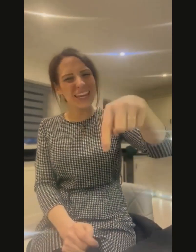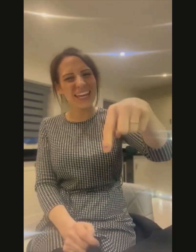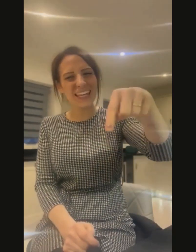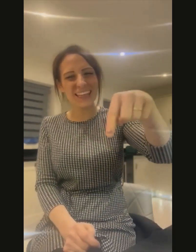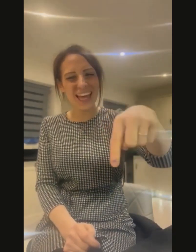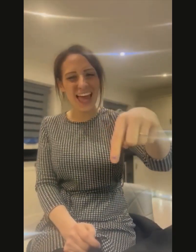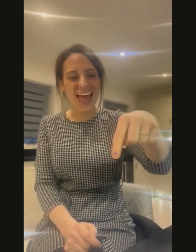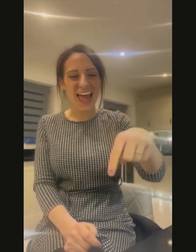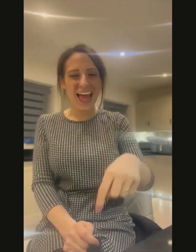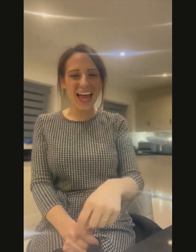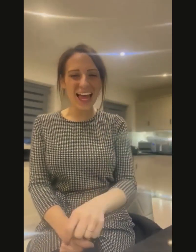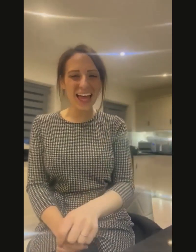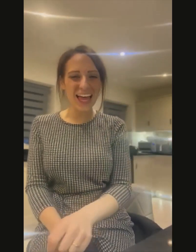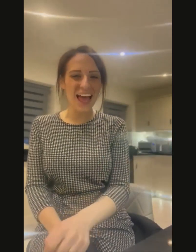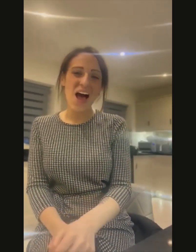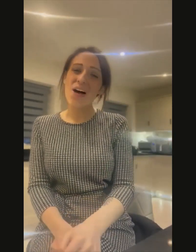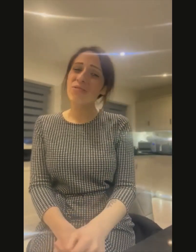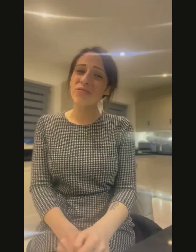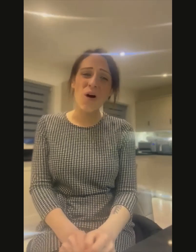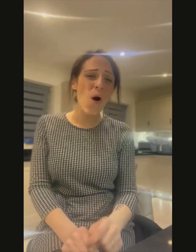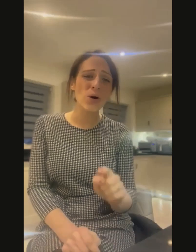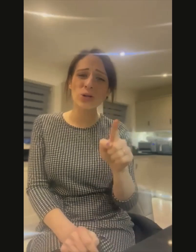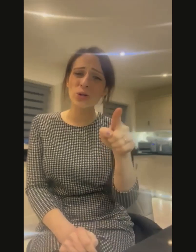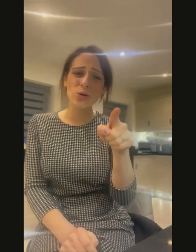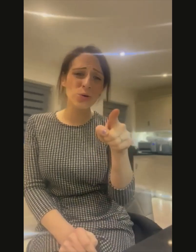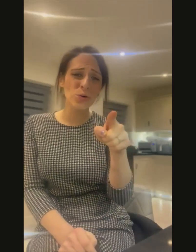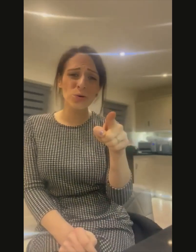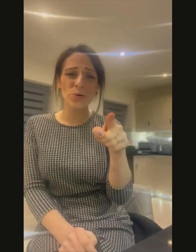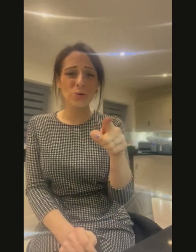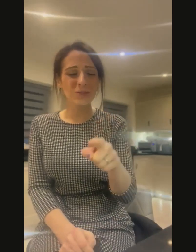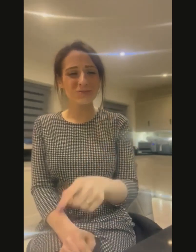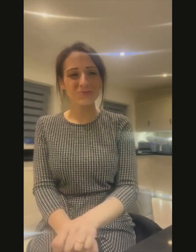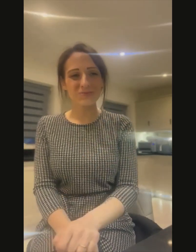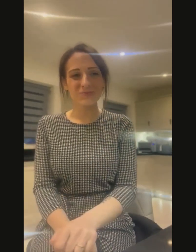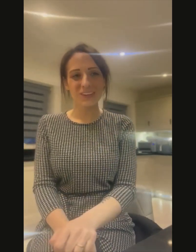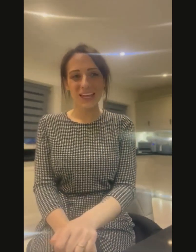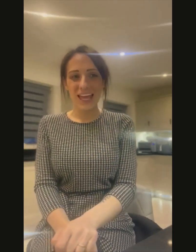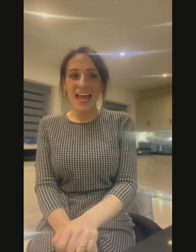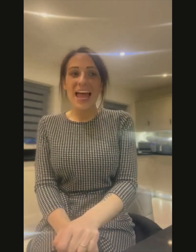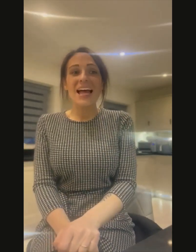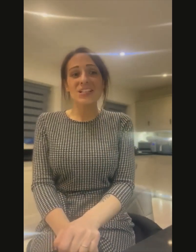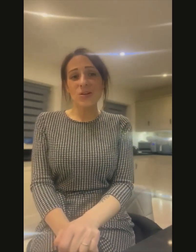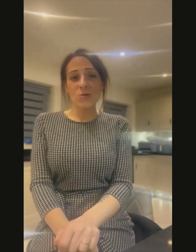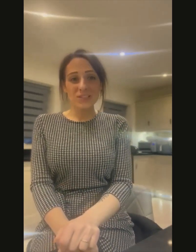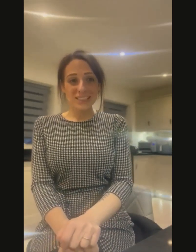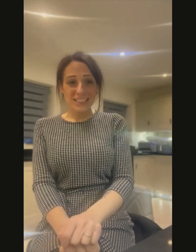there for you You've saved